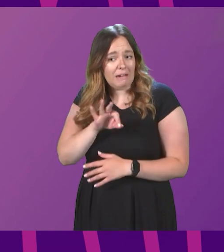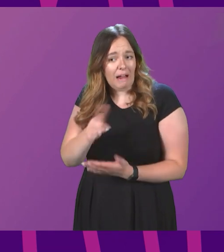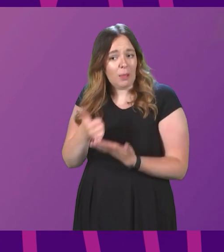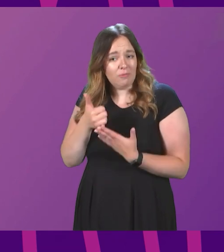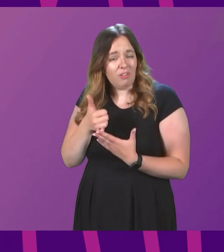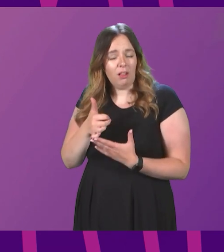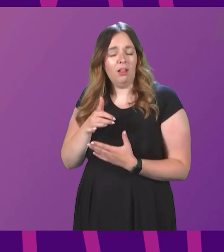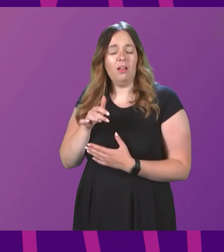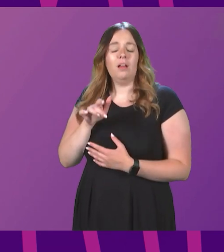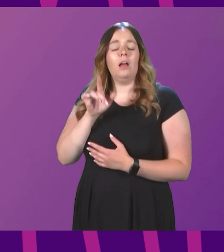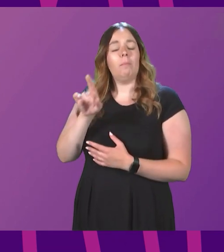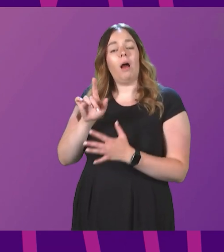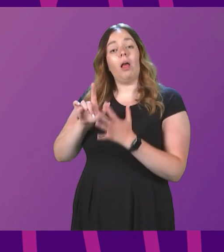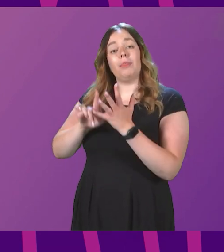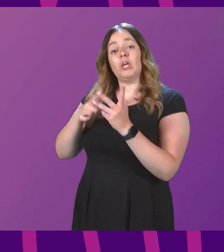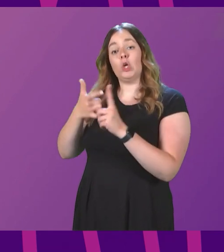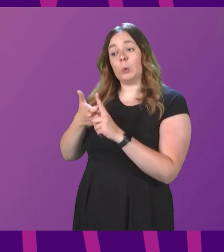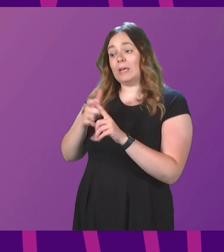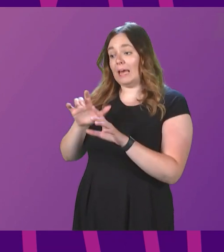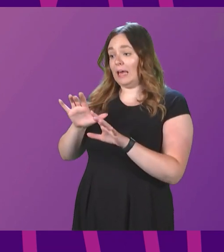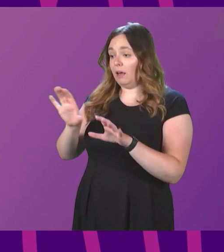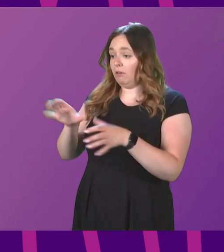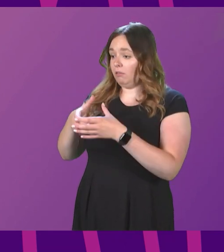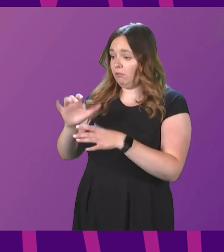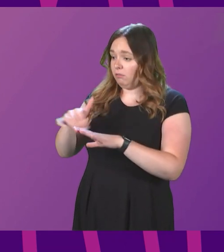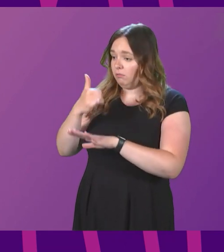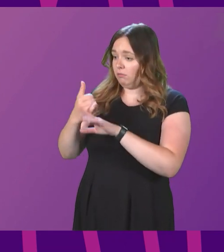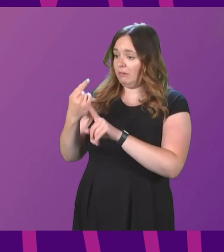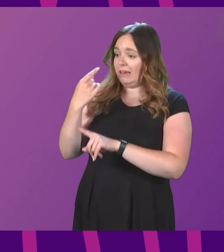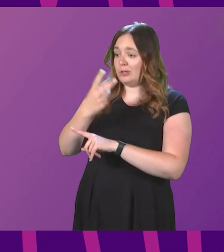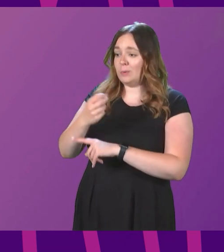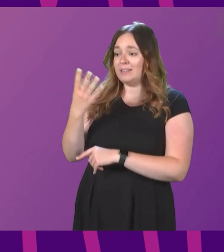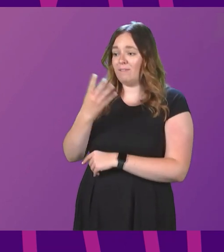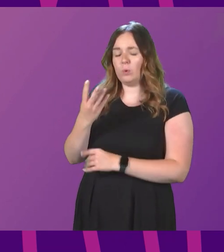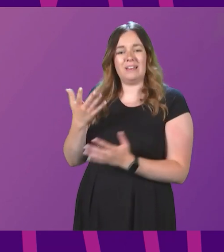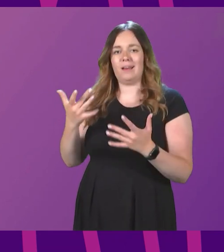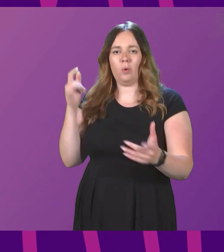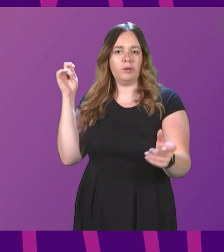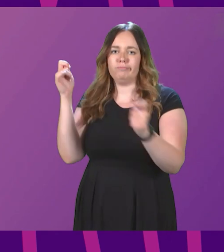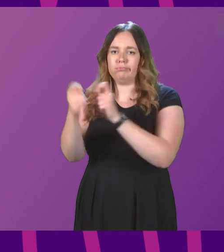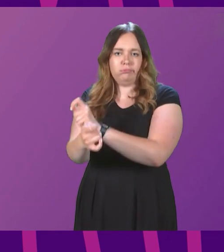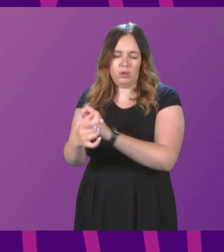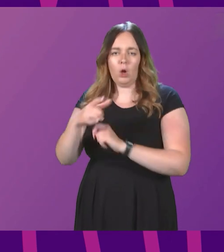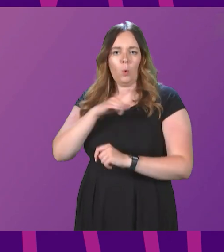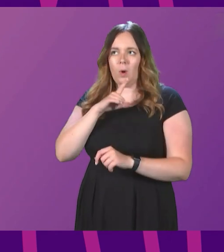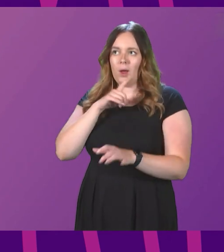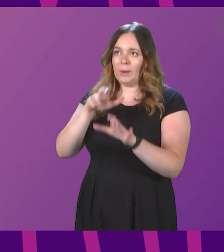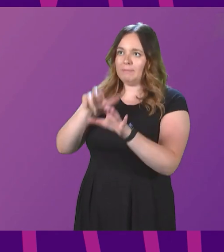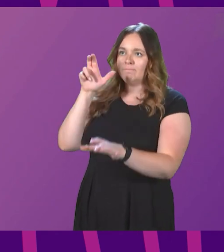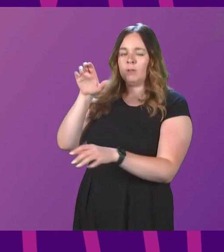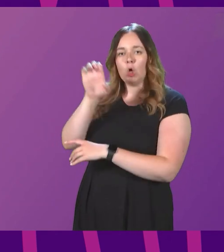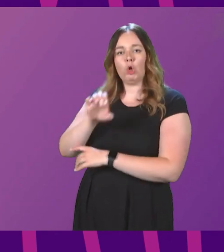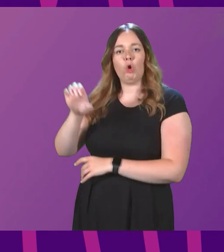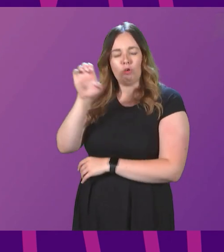second. But the UK that existed in 2014 doesn't exist now because we are out of the European Union. And that is why